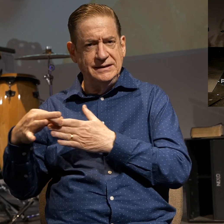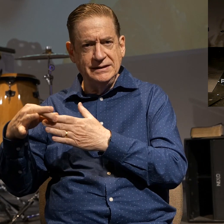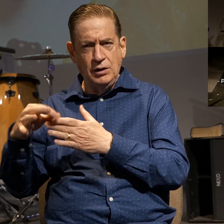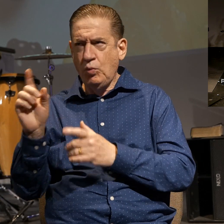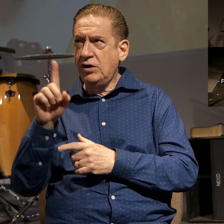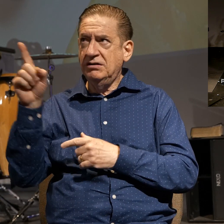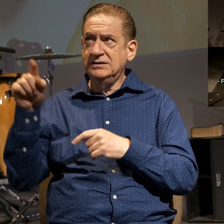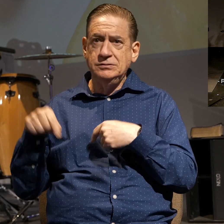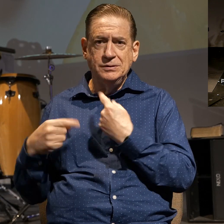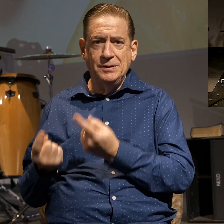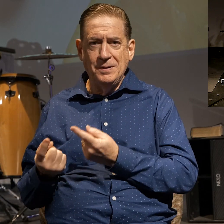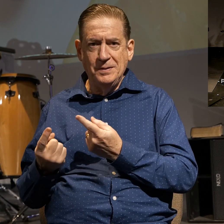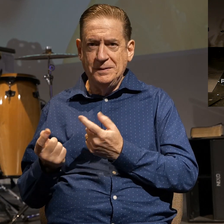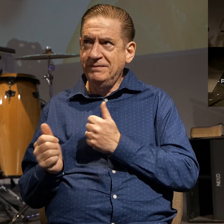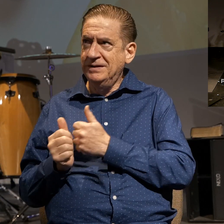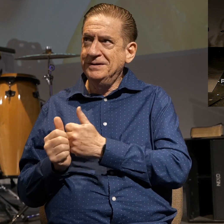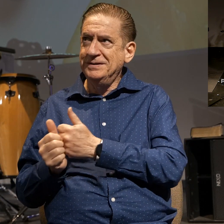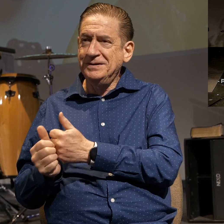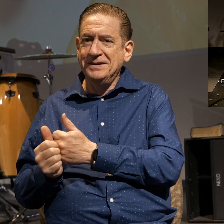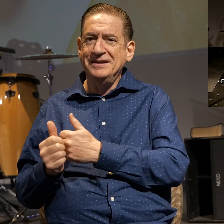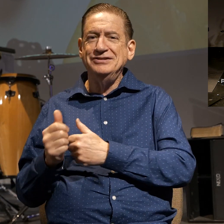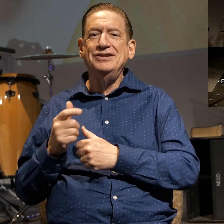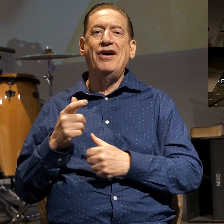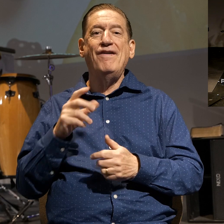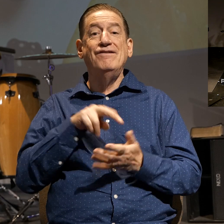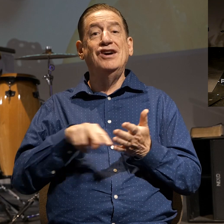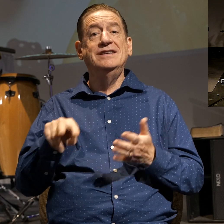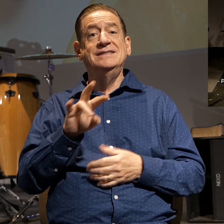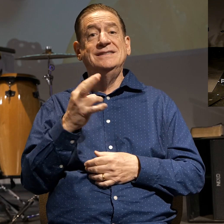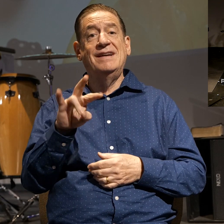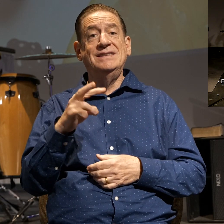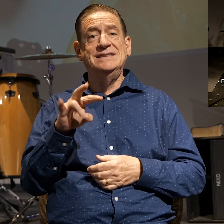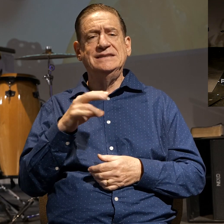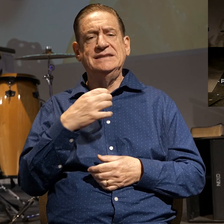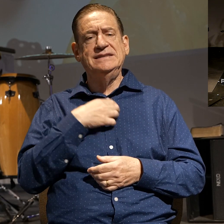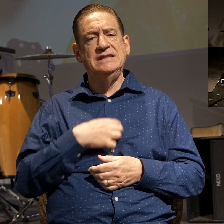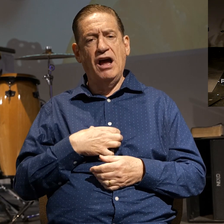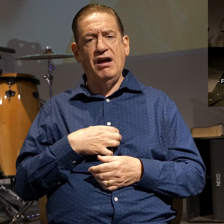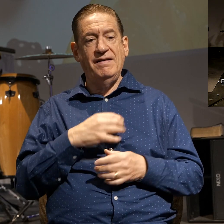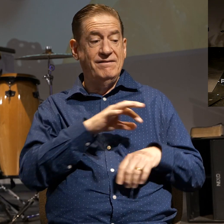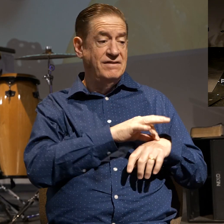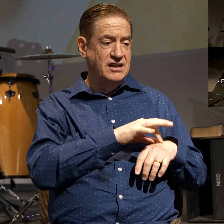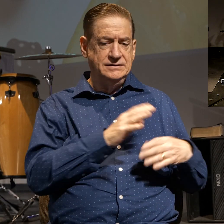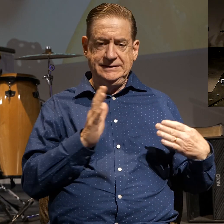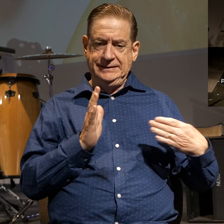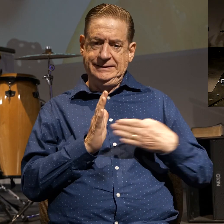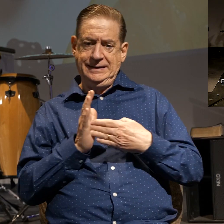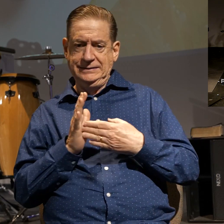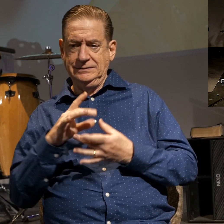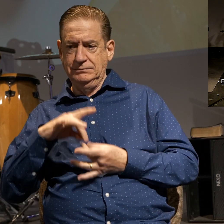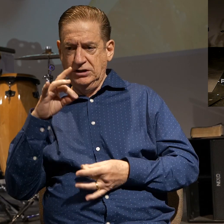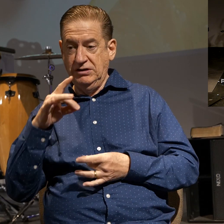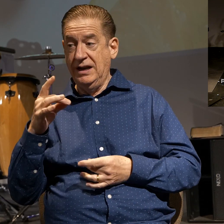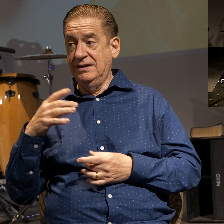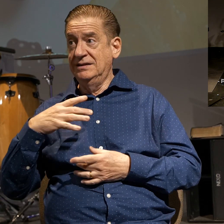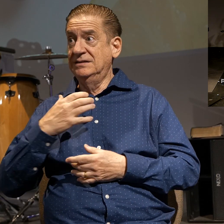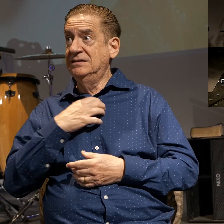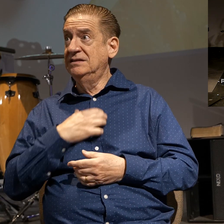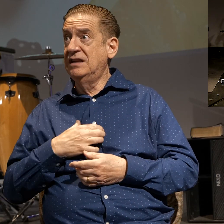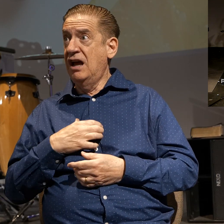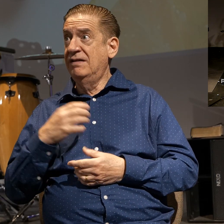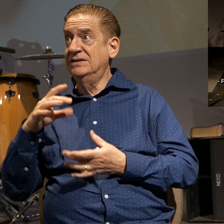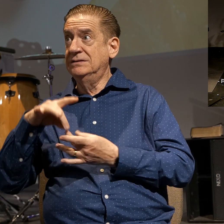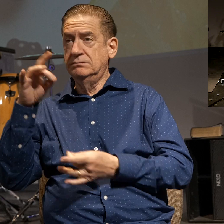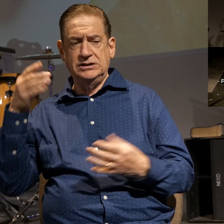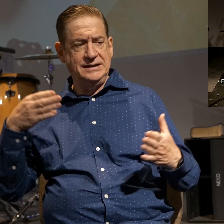going? So verse 17 for the desires of the flesh are against the spirit and the desires of the spirit are against the